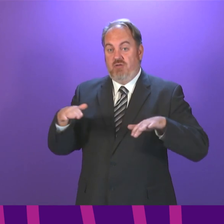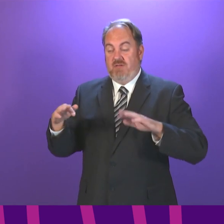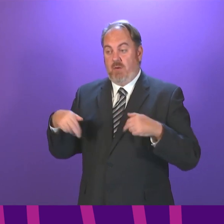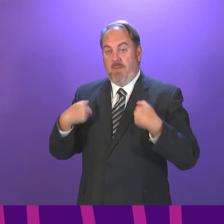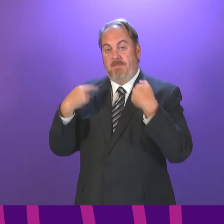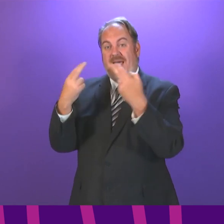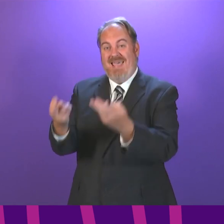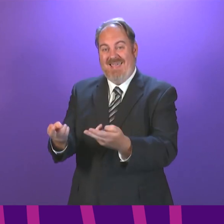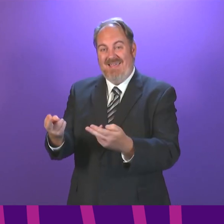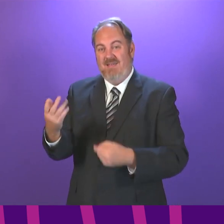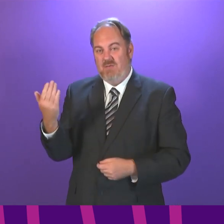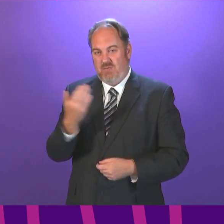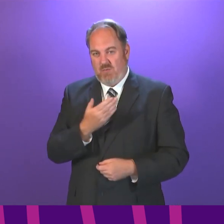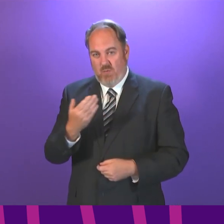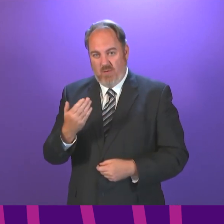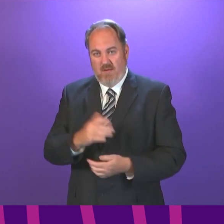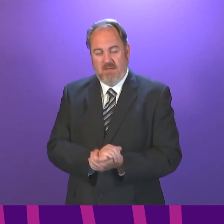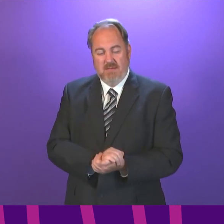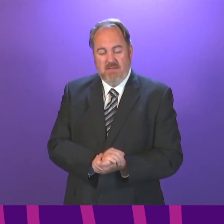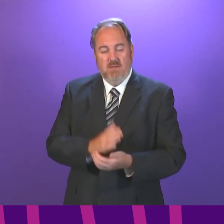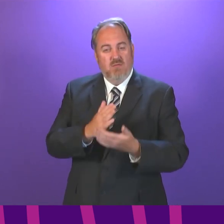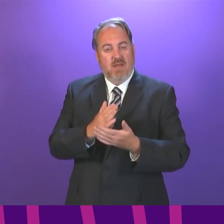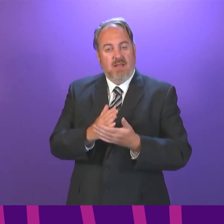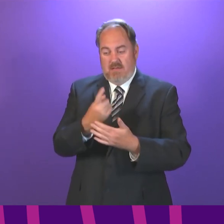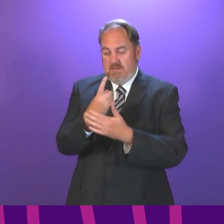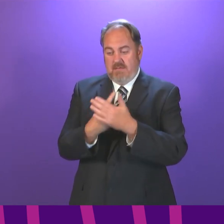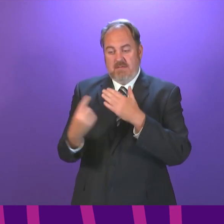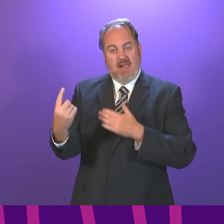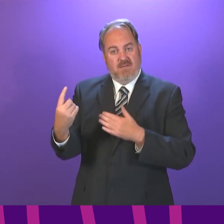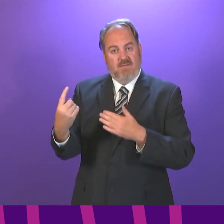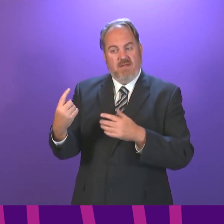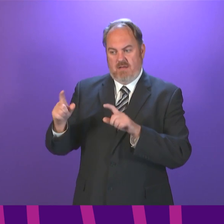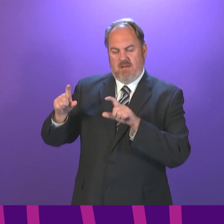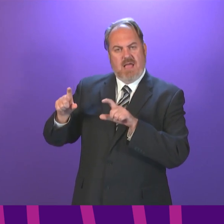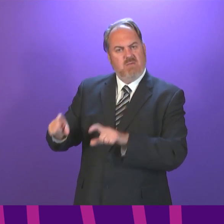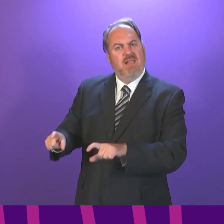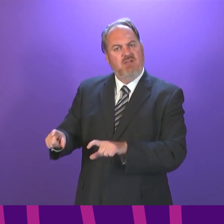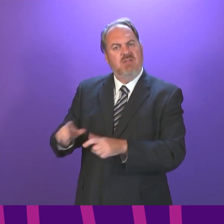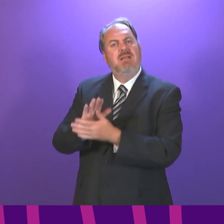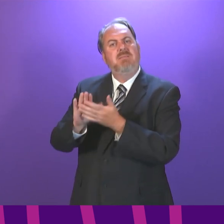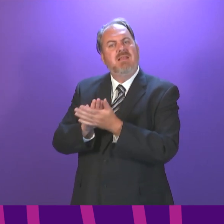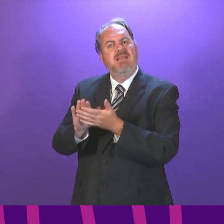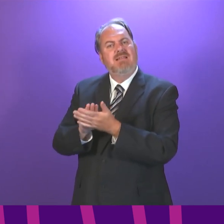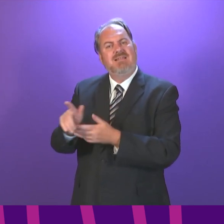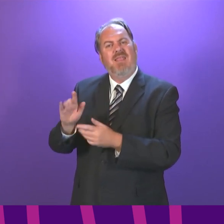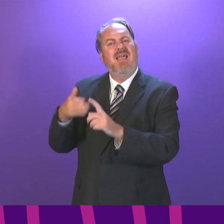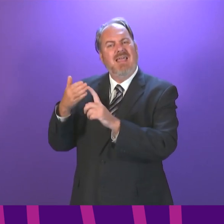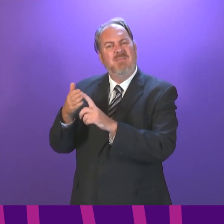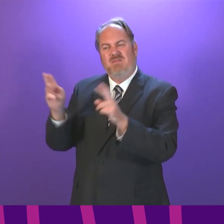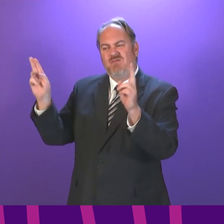being published today. As a consequence of the new approach to self-isolation, which is important to minimise disruption to education.